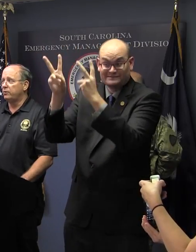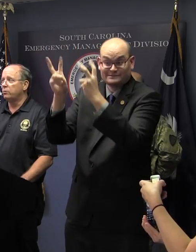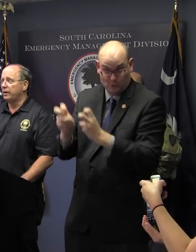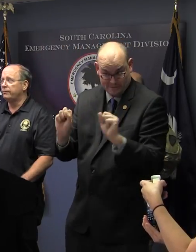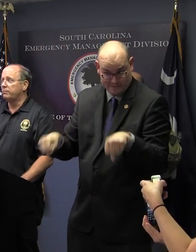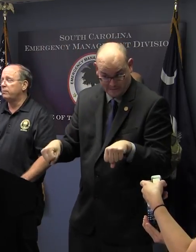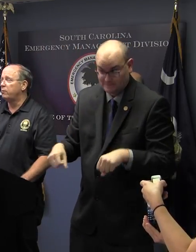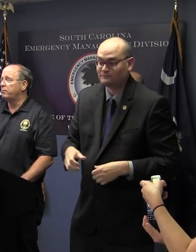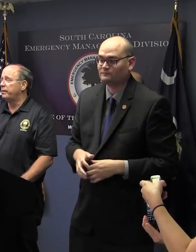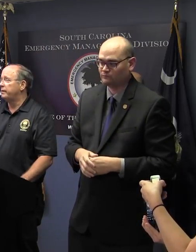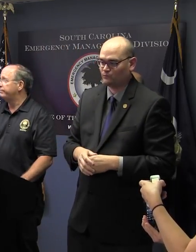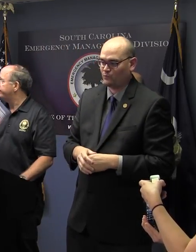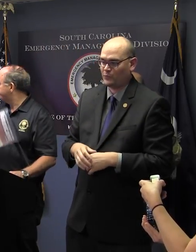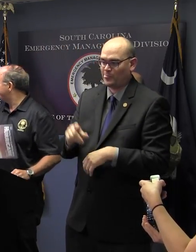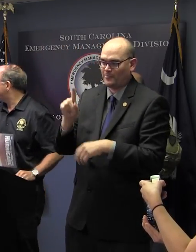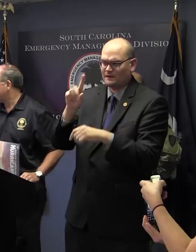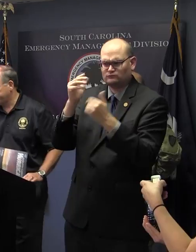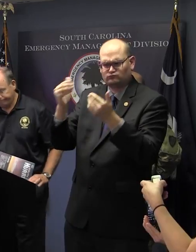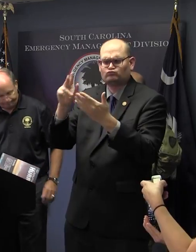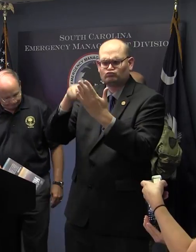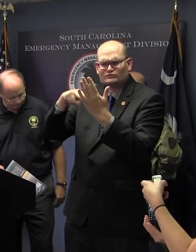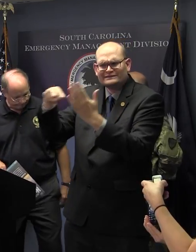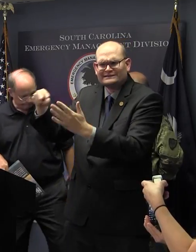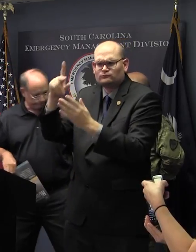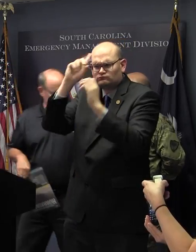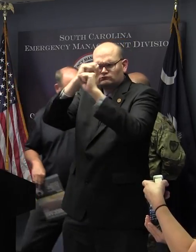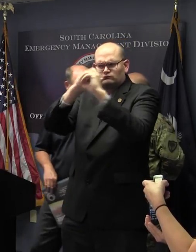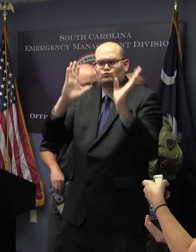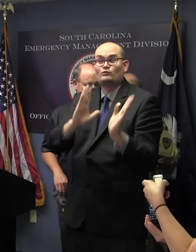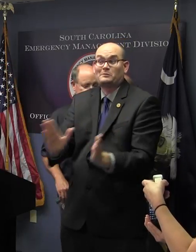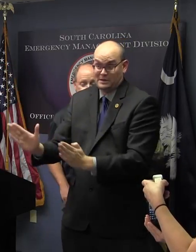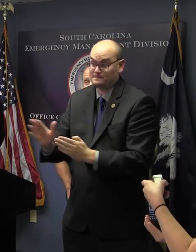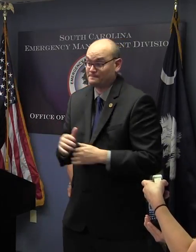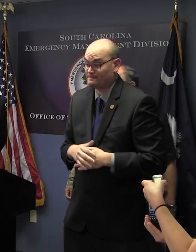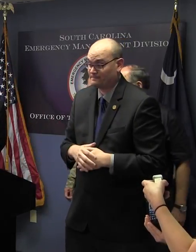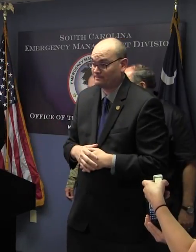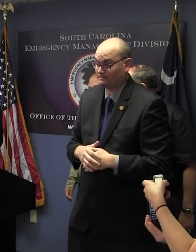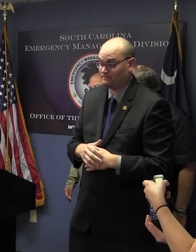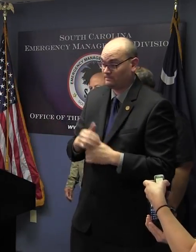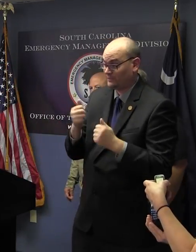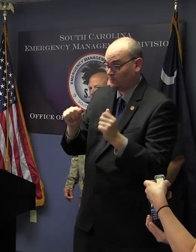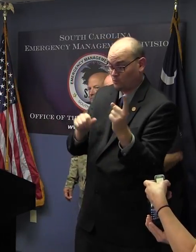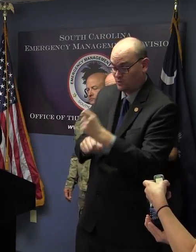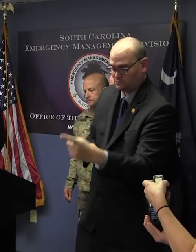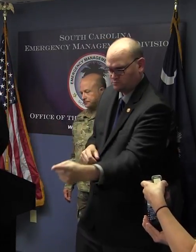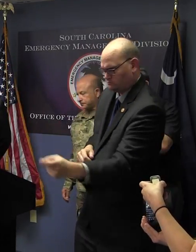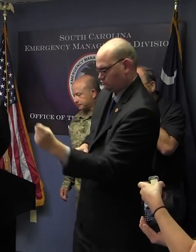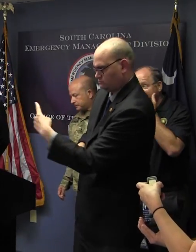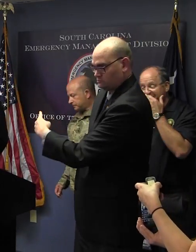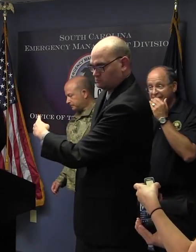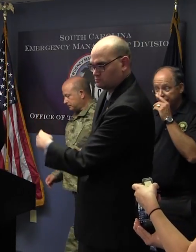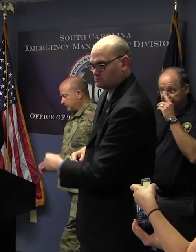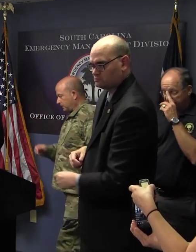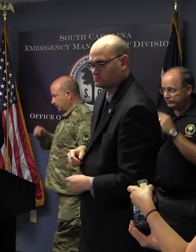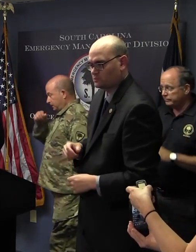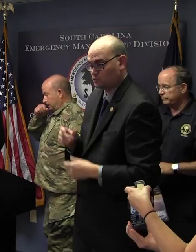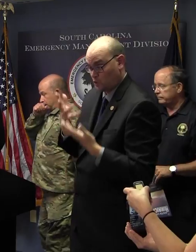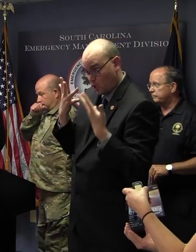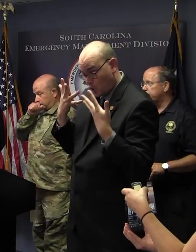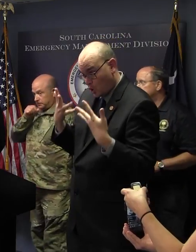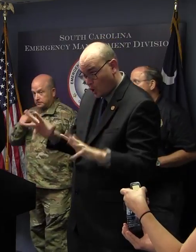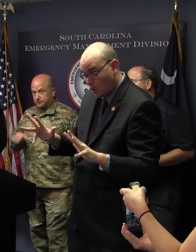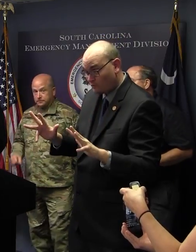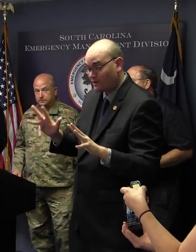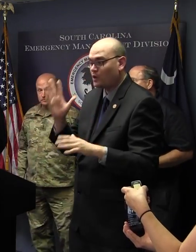And you'll definitely be more prepared. Sir? Any questions? Yes. Yes, ma'am. Did you say you already have or you will be